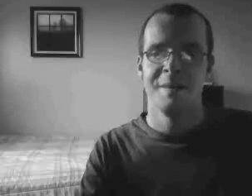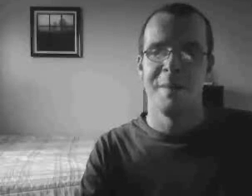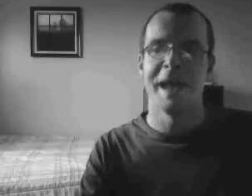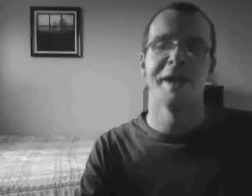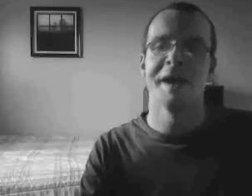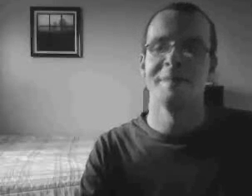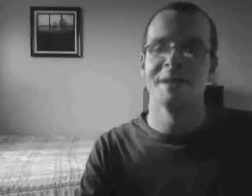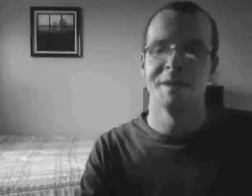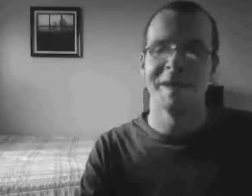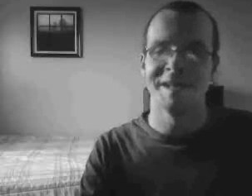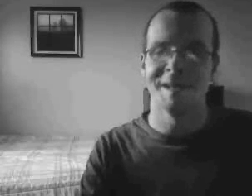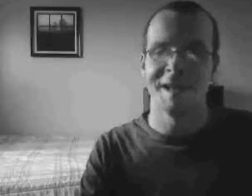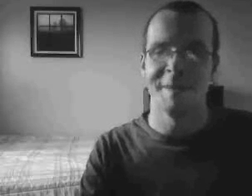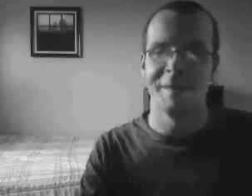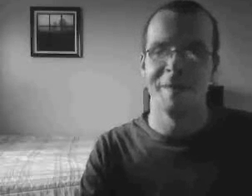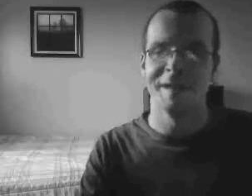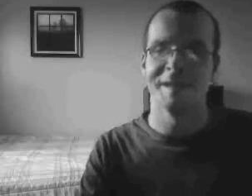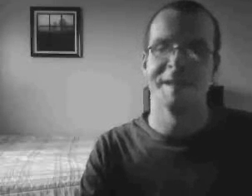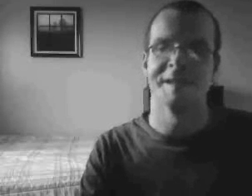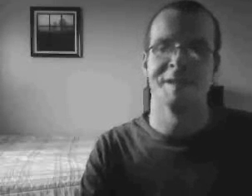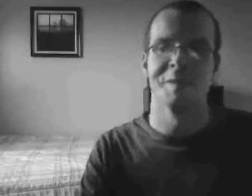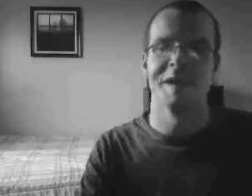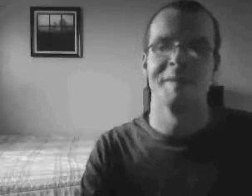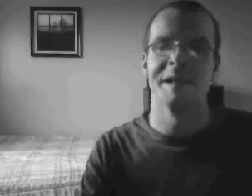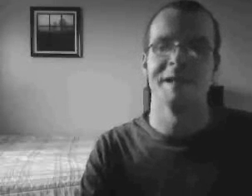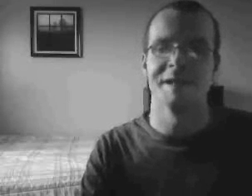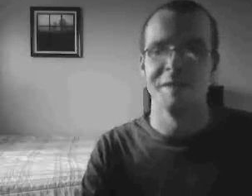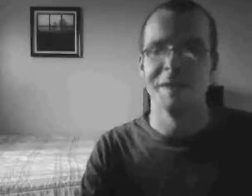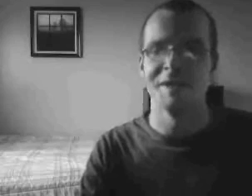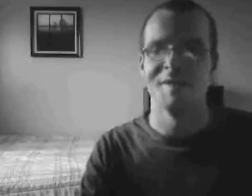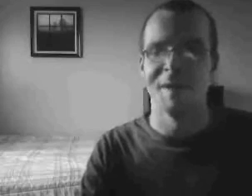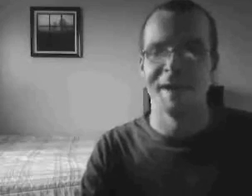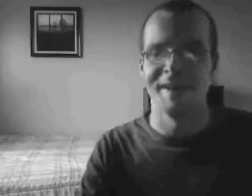Man, I am so excited about this. This is going to be so much fun.